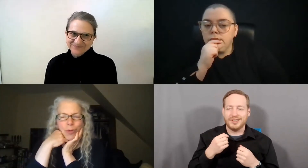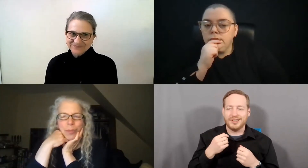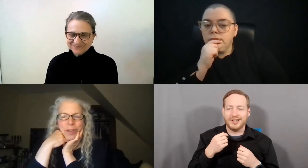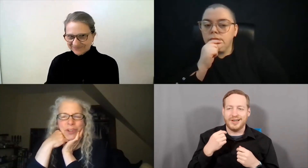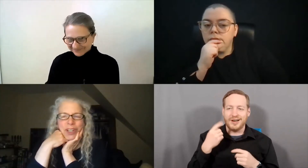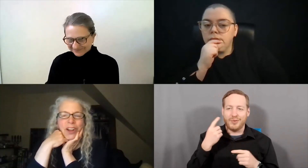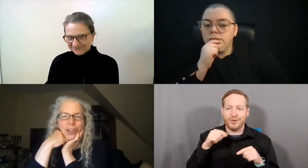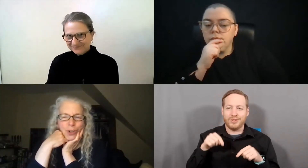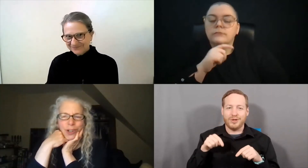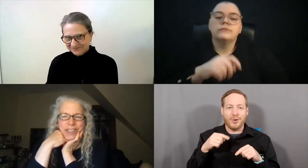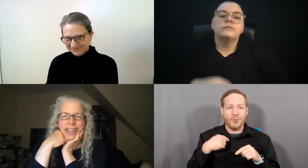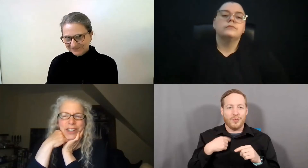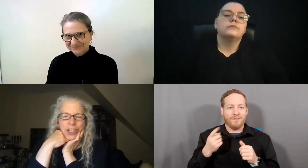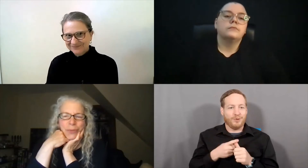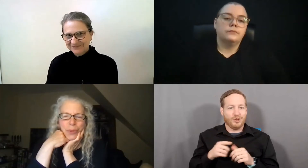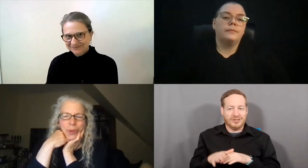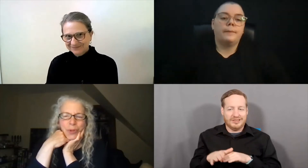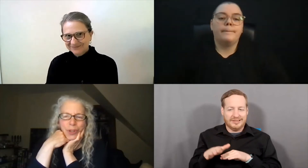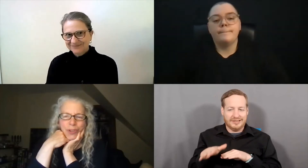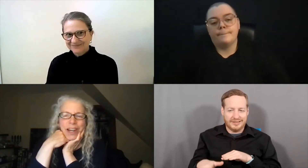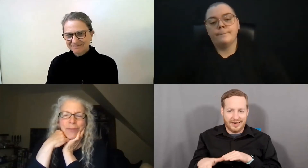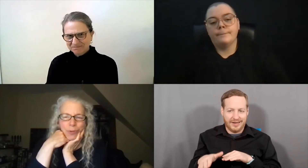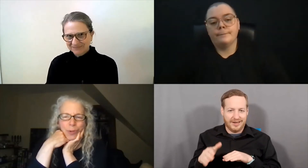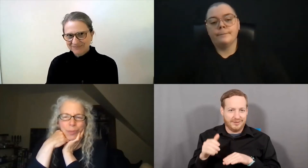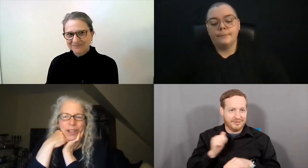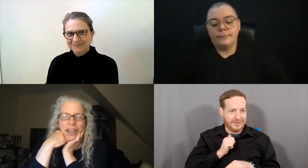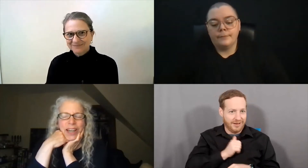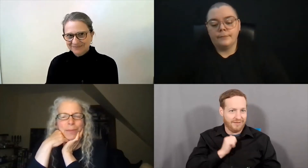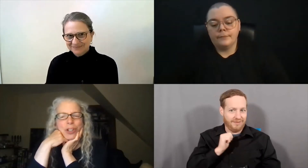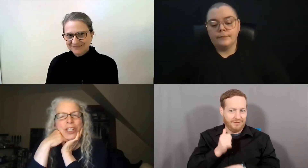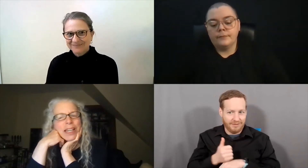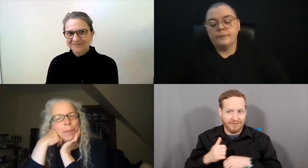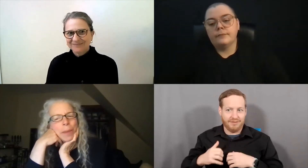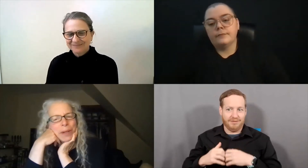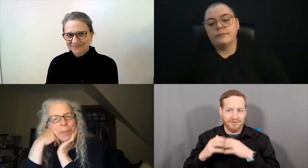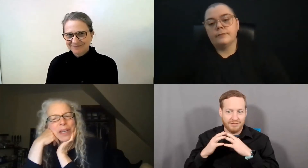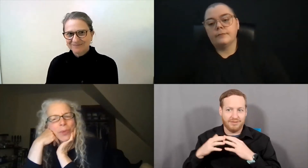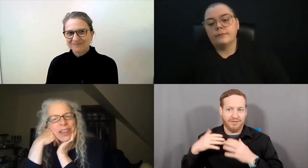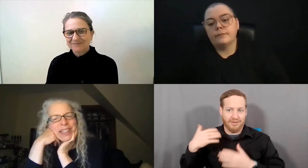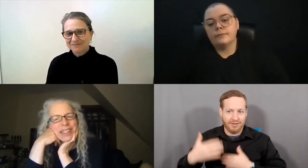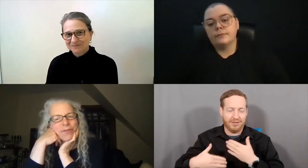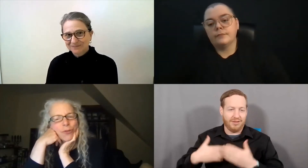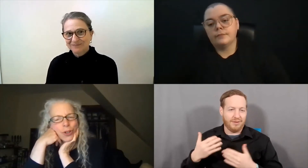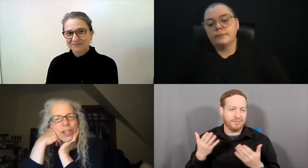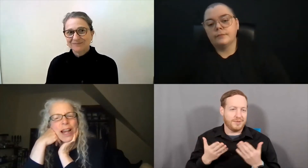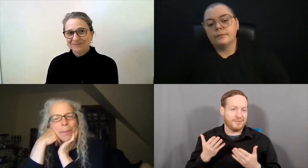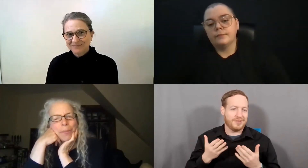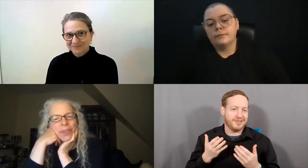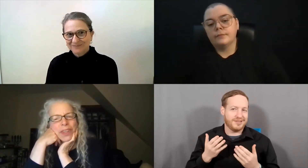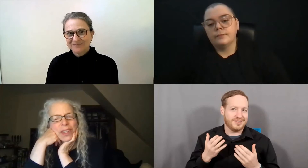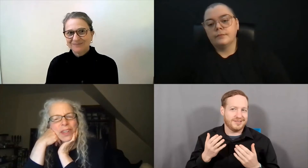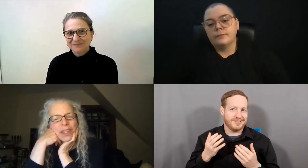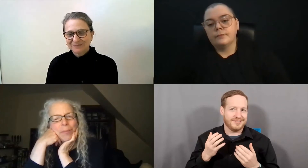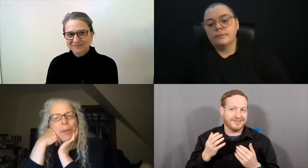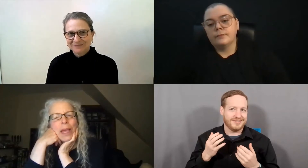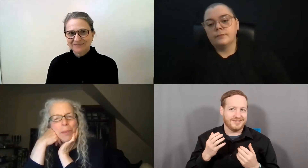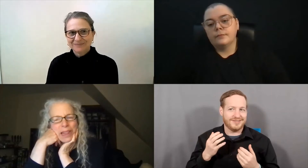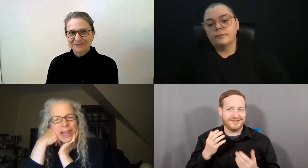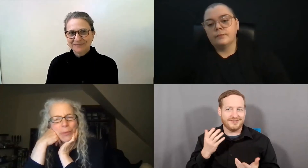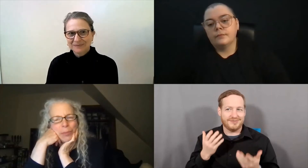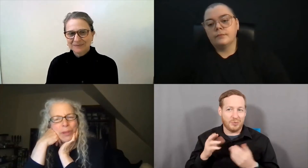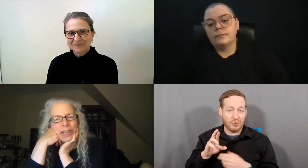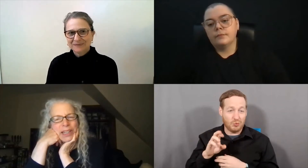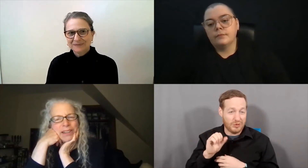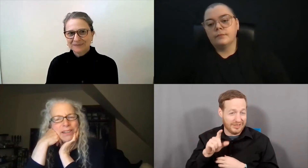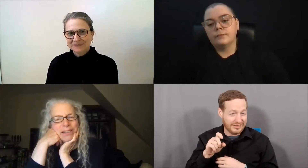small group in a very large organization if we were the only Deaf group. And I'm just thinking maybe to begin with the first step. Maybe